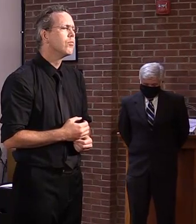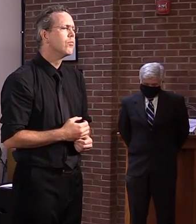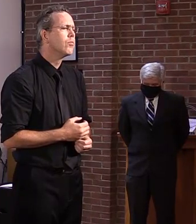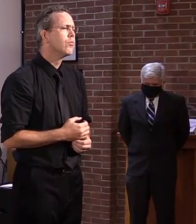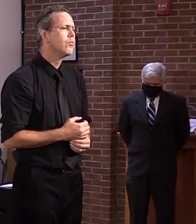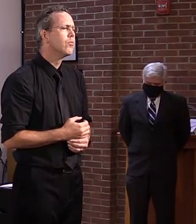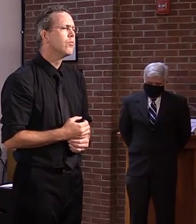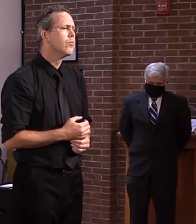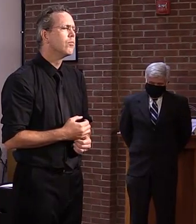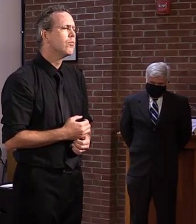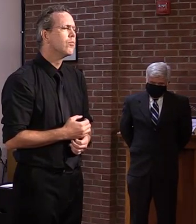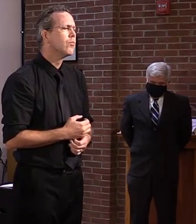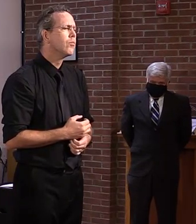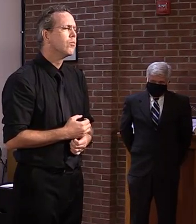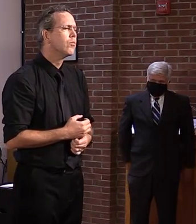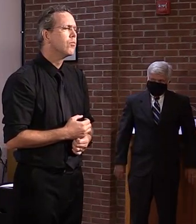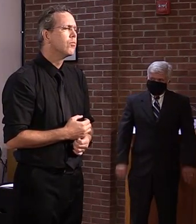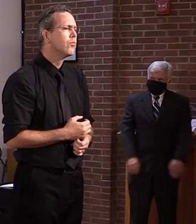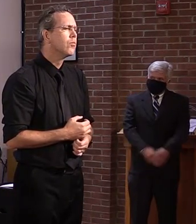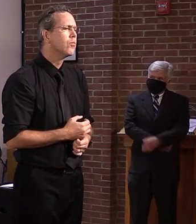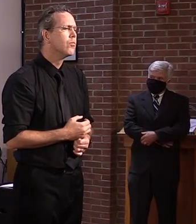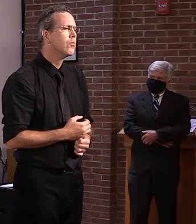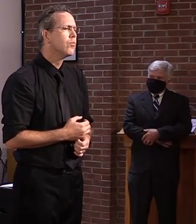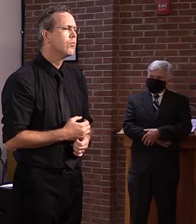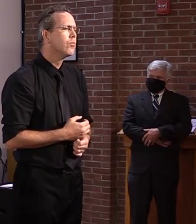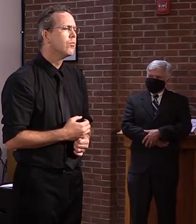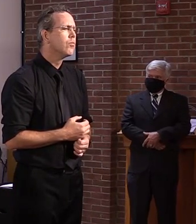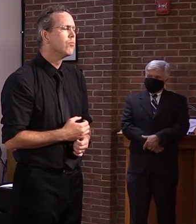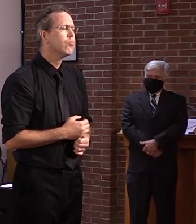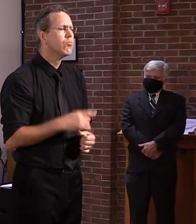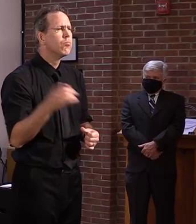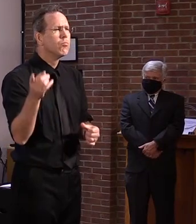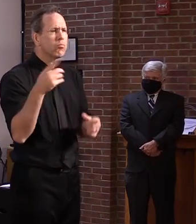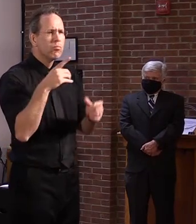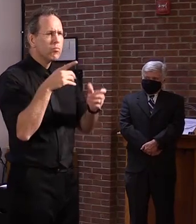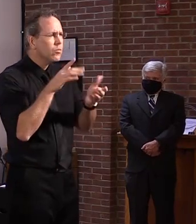changed in regards to their plans, um, without the students being there yet?